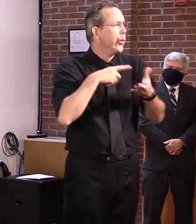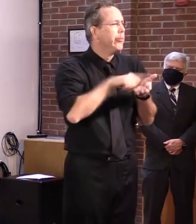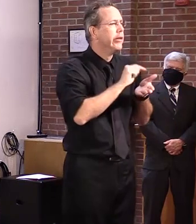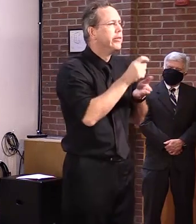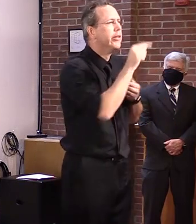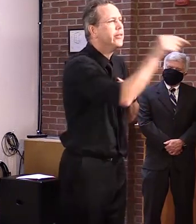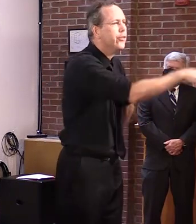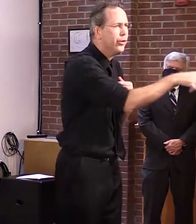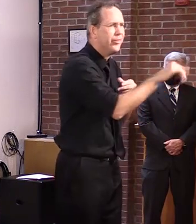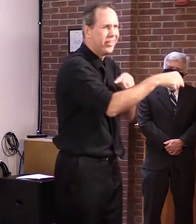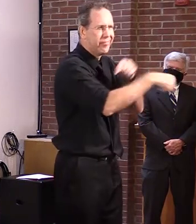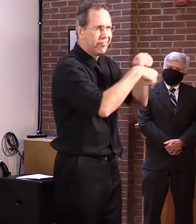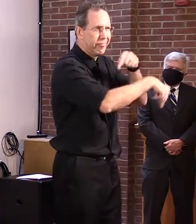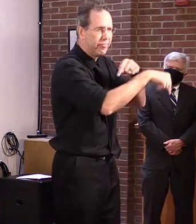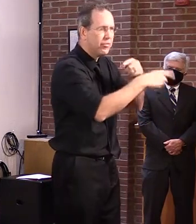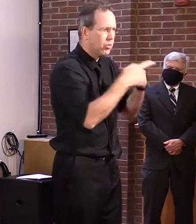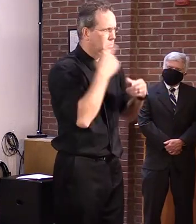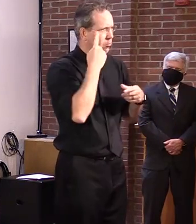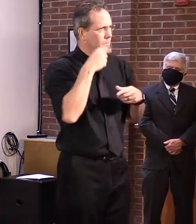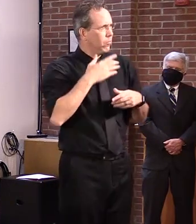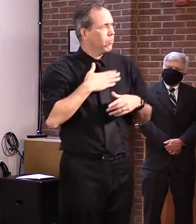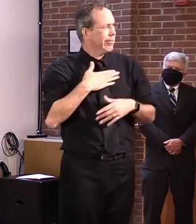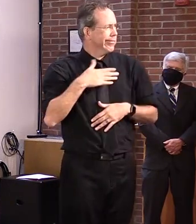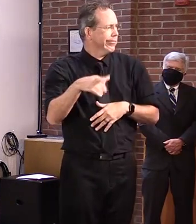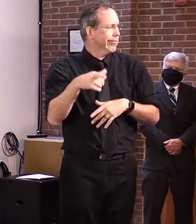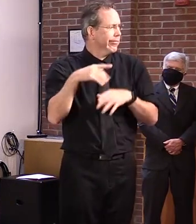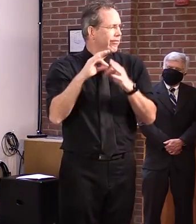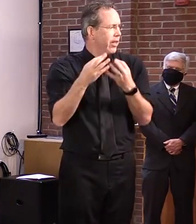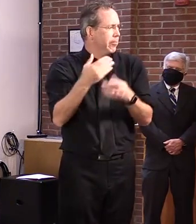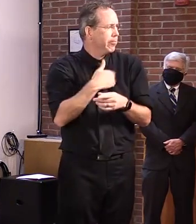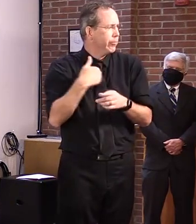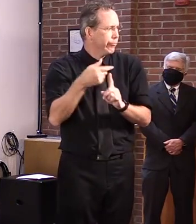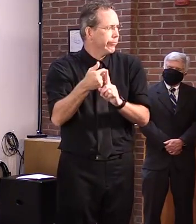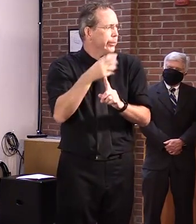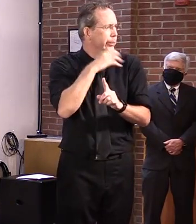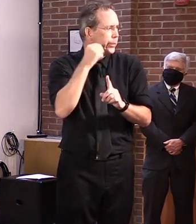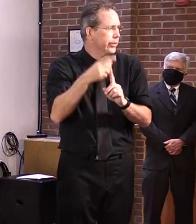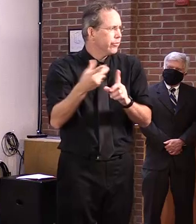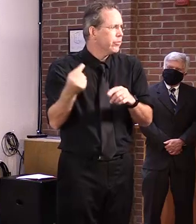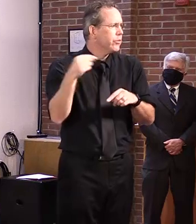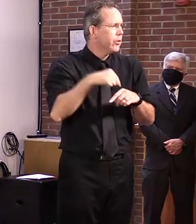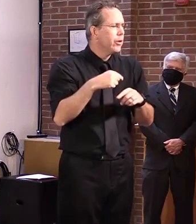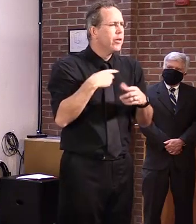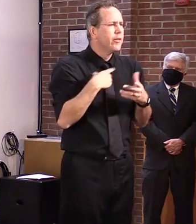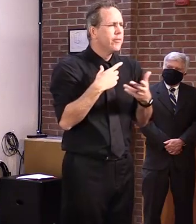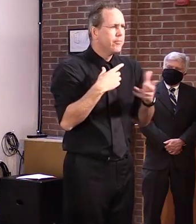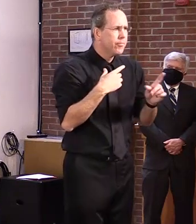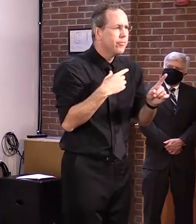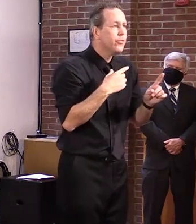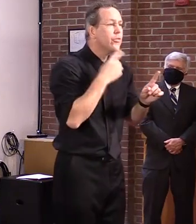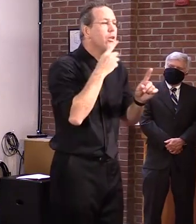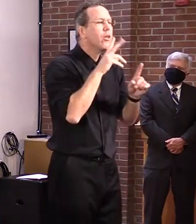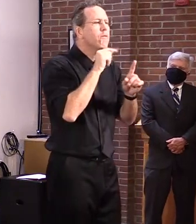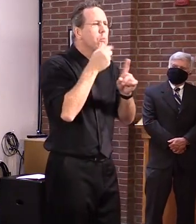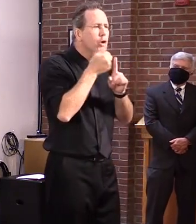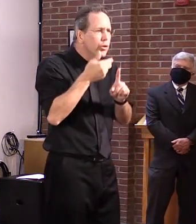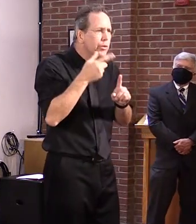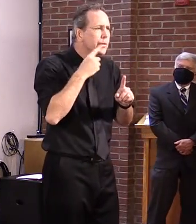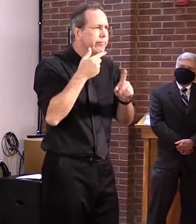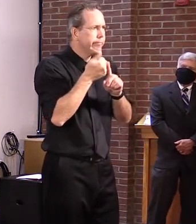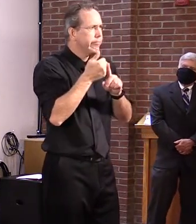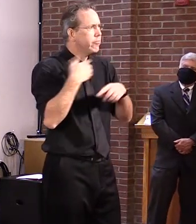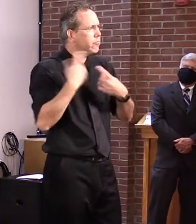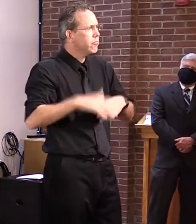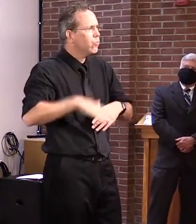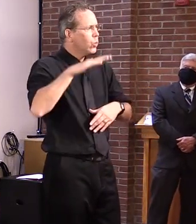well, long-time Vermonters who have relocated, supposedly, to Florida for six months plus one day,